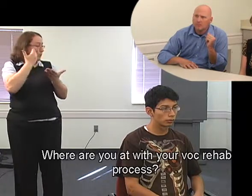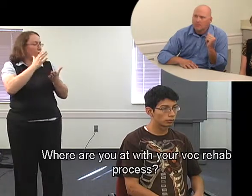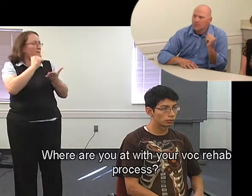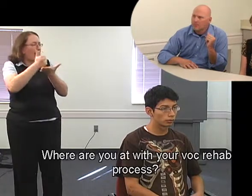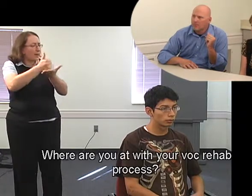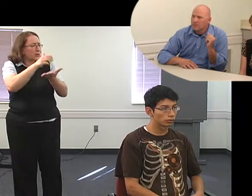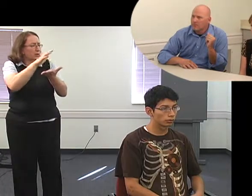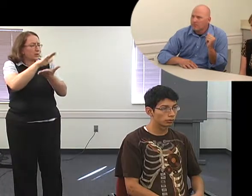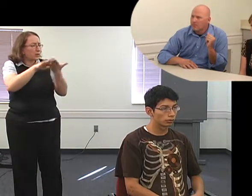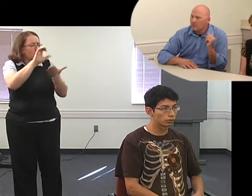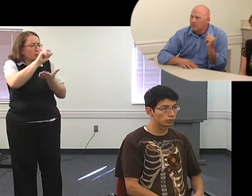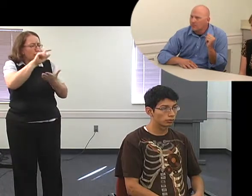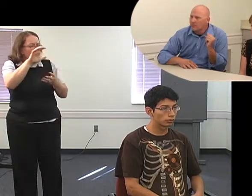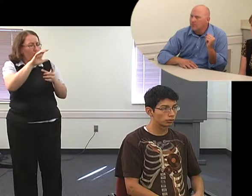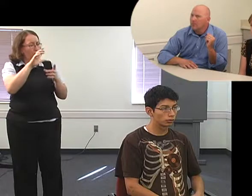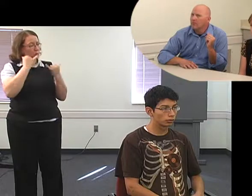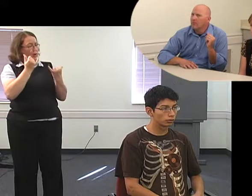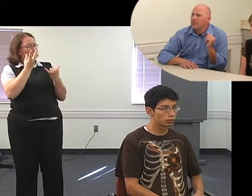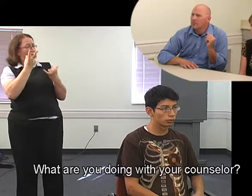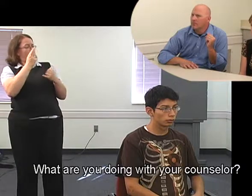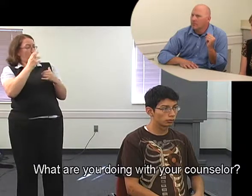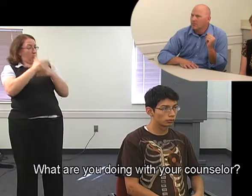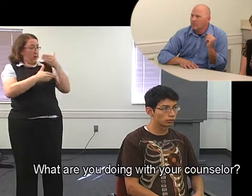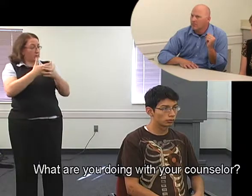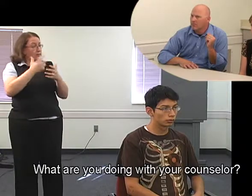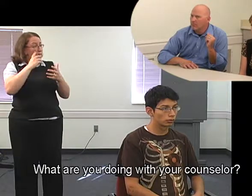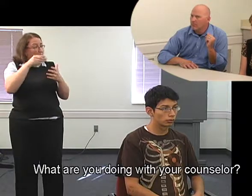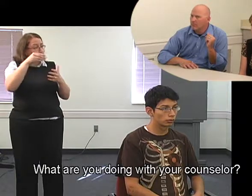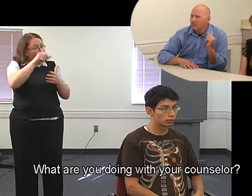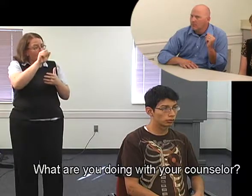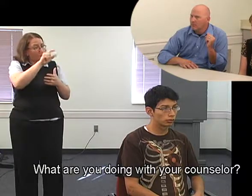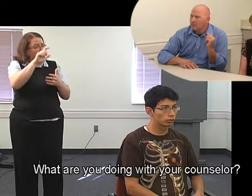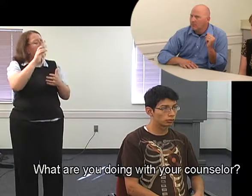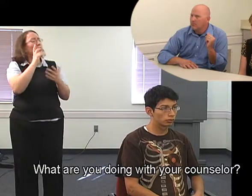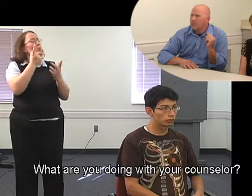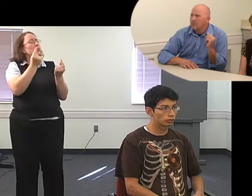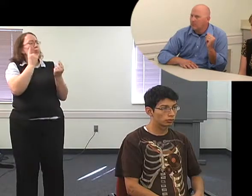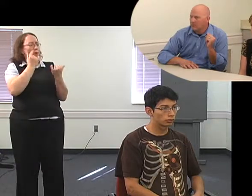which part, where are you at with your voc rehab process? What are you doing with your counselor?